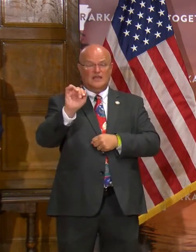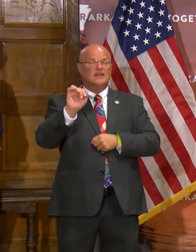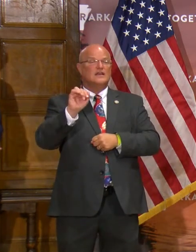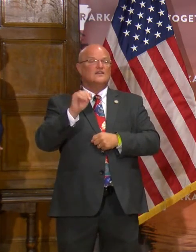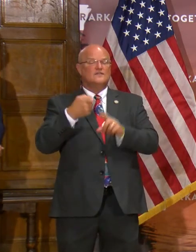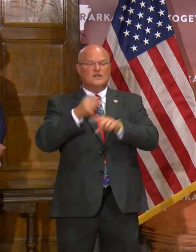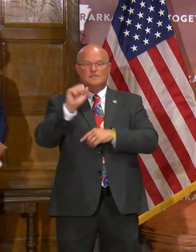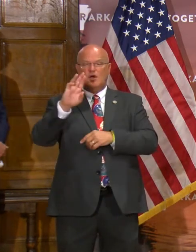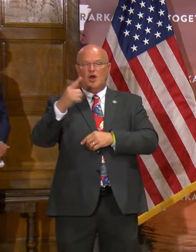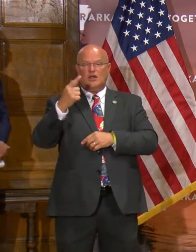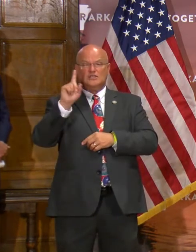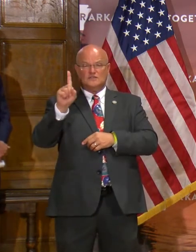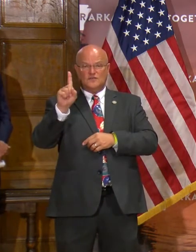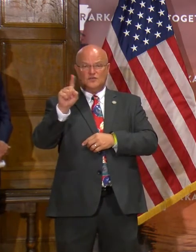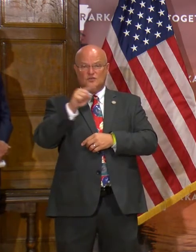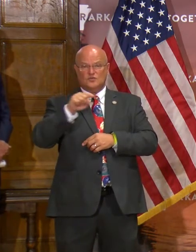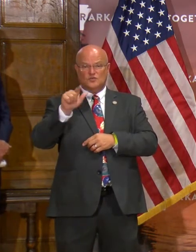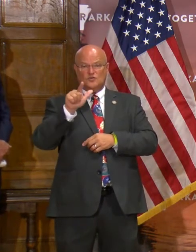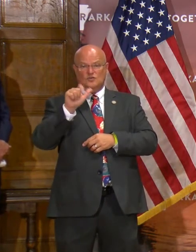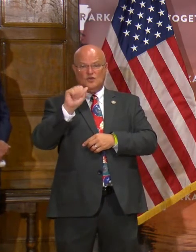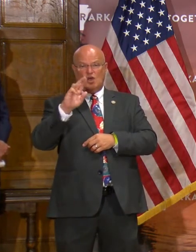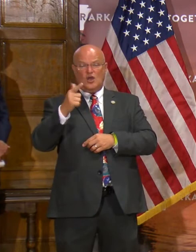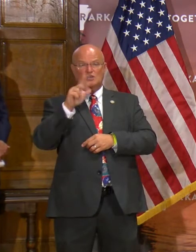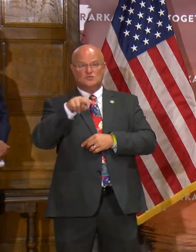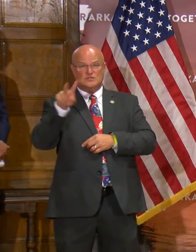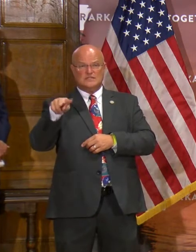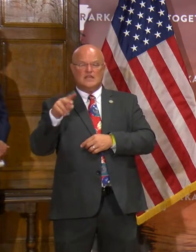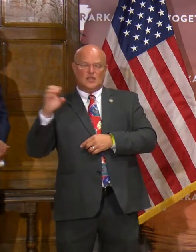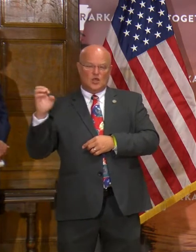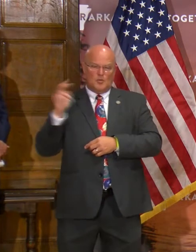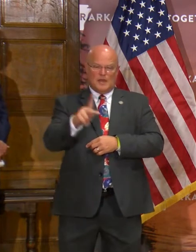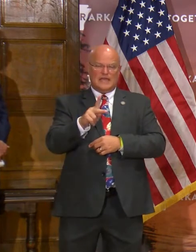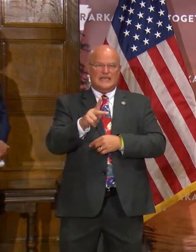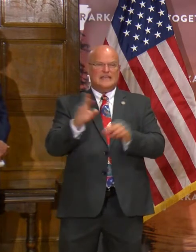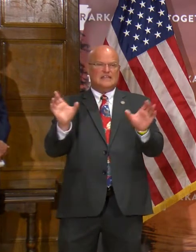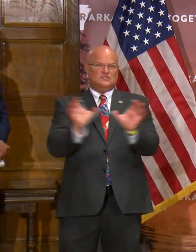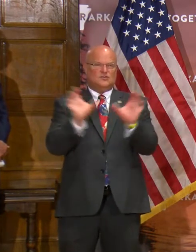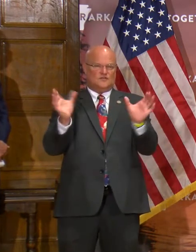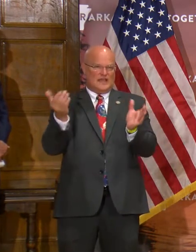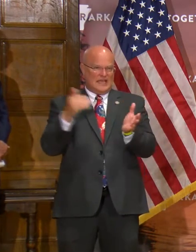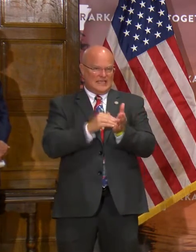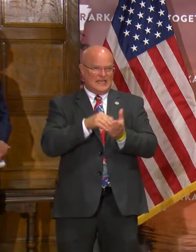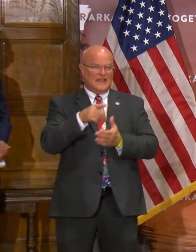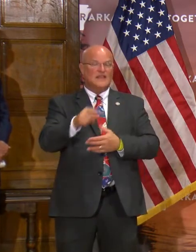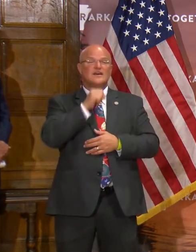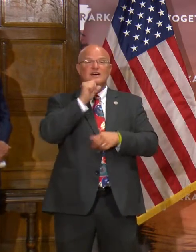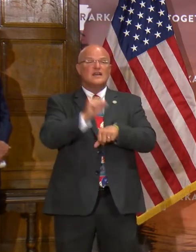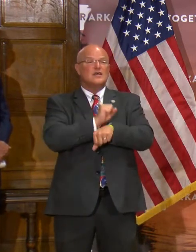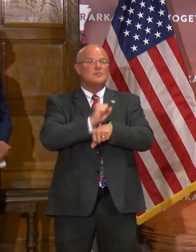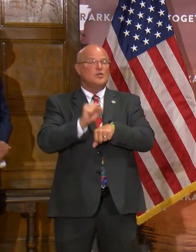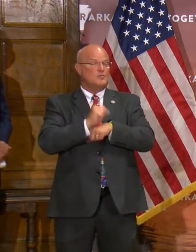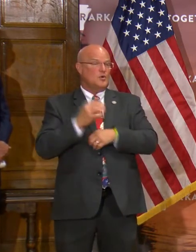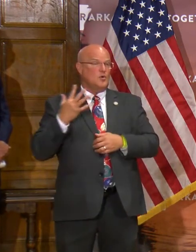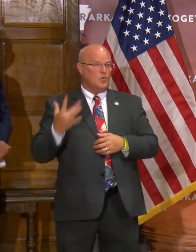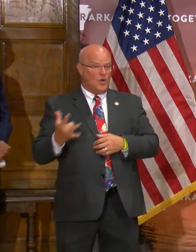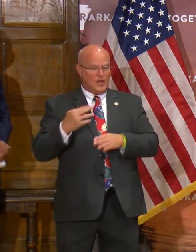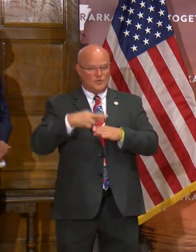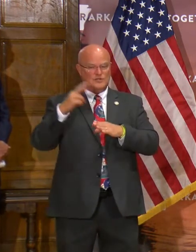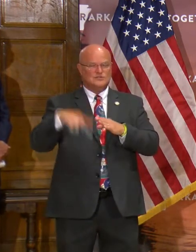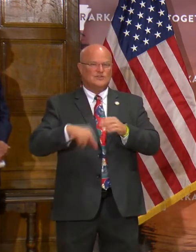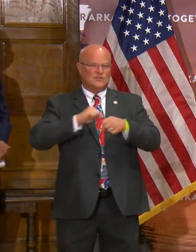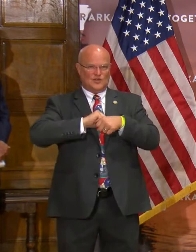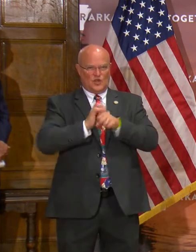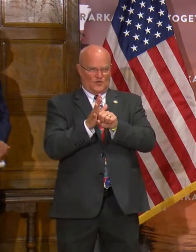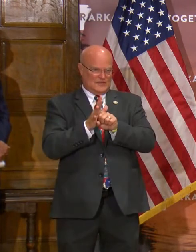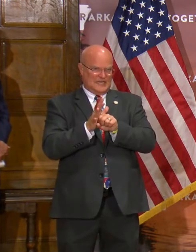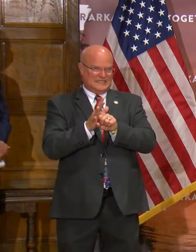August 1st through August 22nd must go back in and recertify that their unemployment was due to a result of a